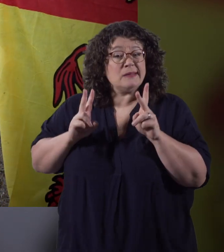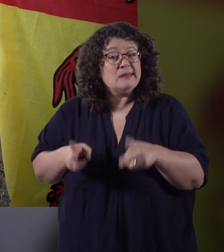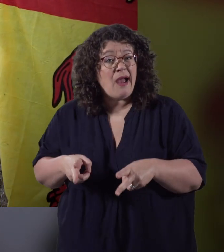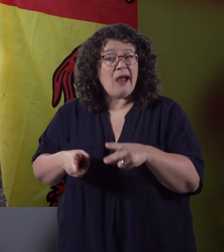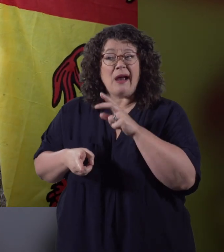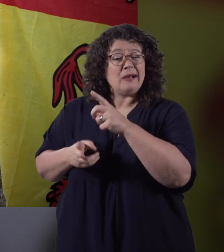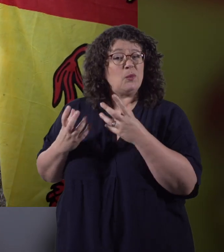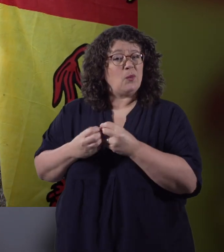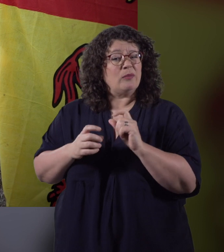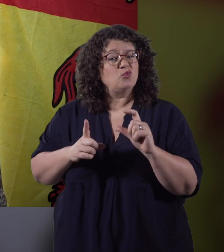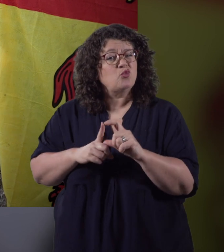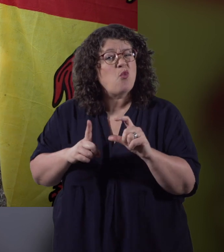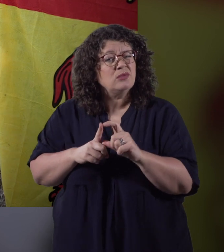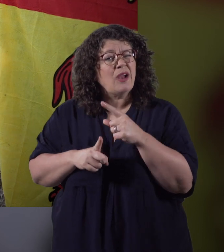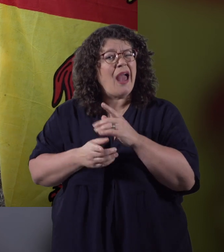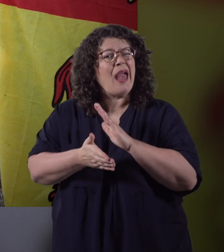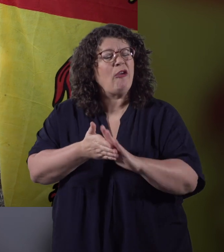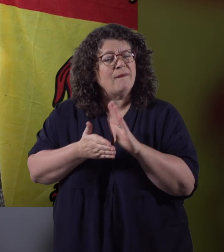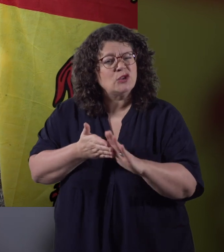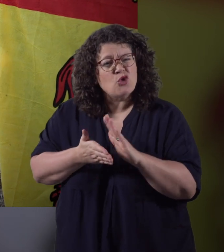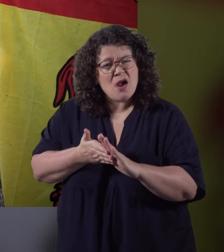died in the arms of his daughter at Monnington in Herefordshire.